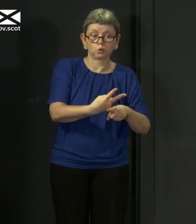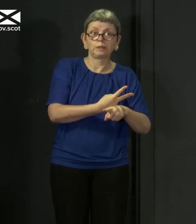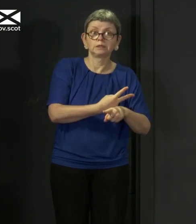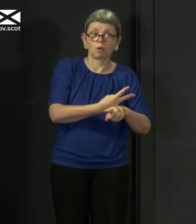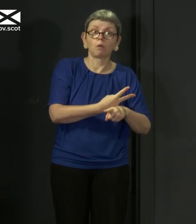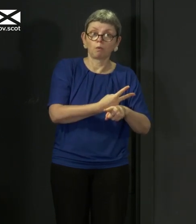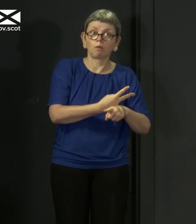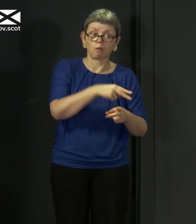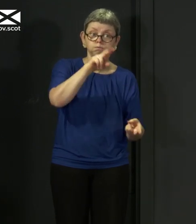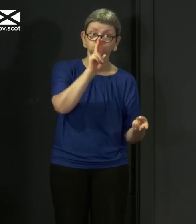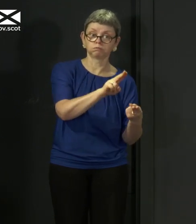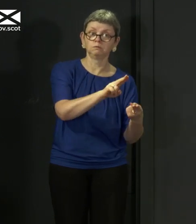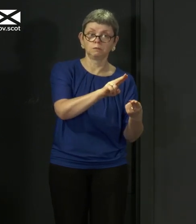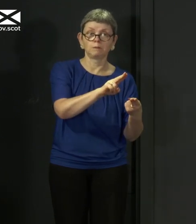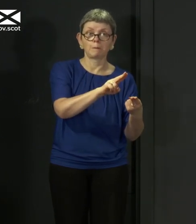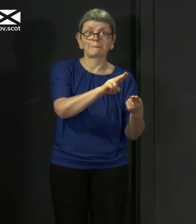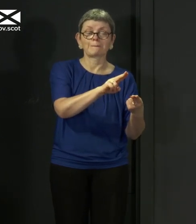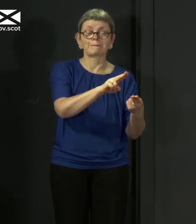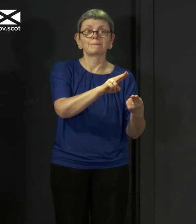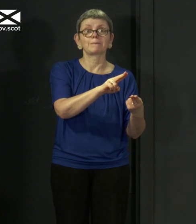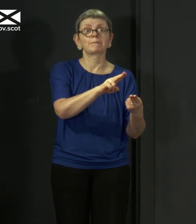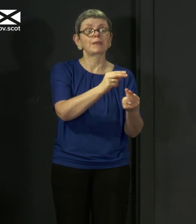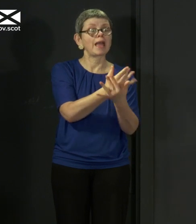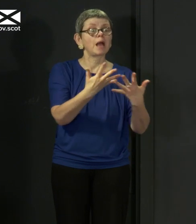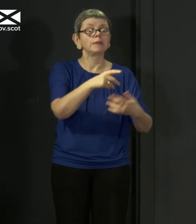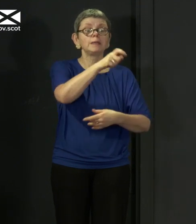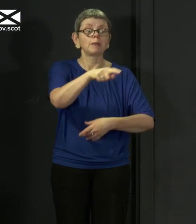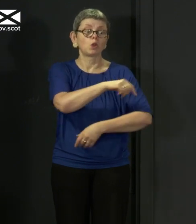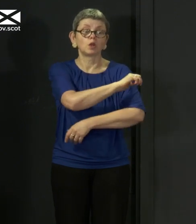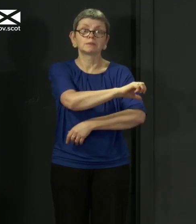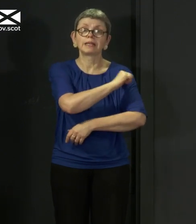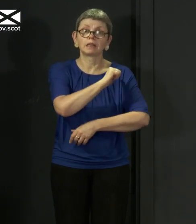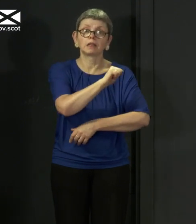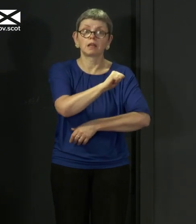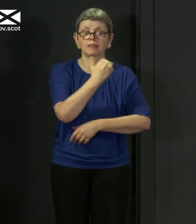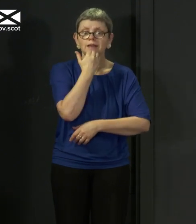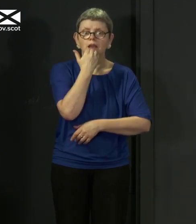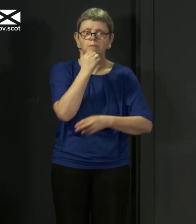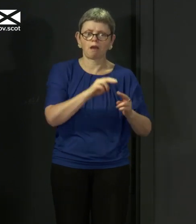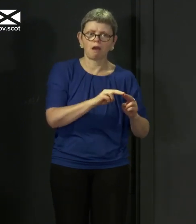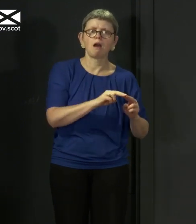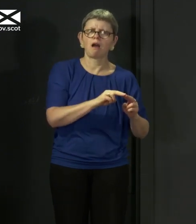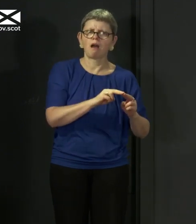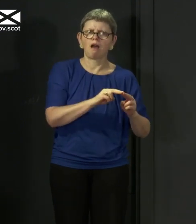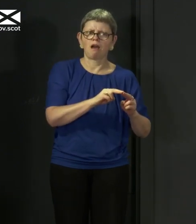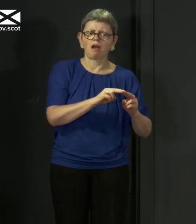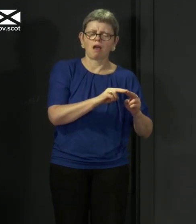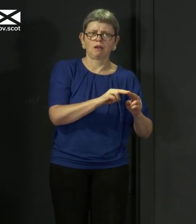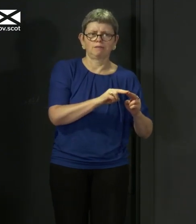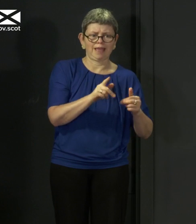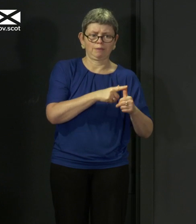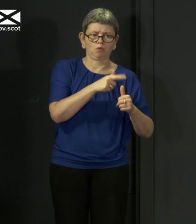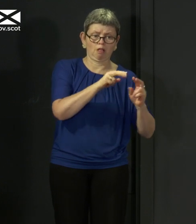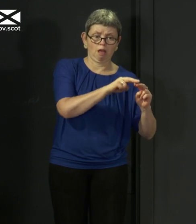you two weeks ago today. The number of people in hospital, which was rising sharply in the first ten days of